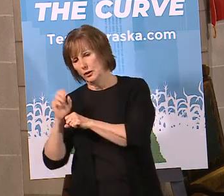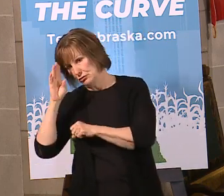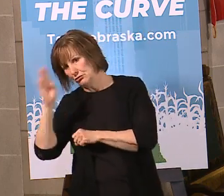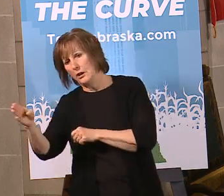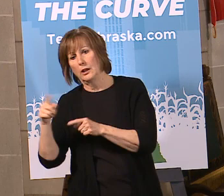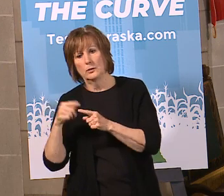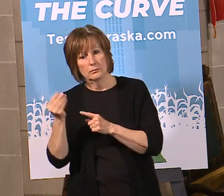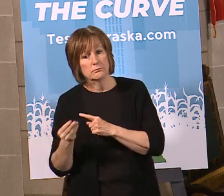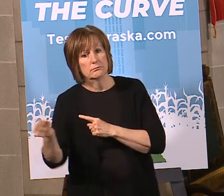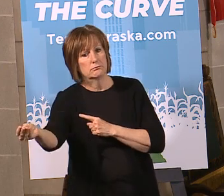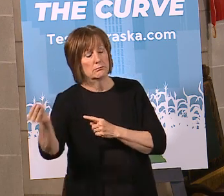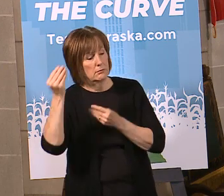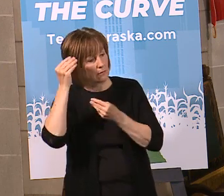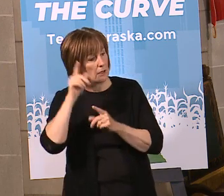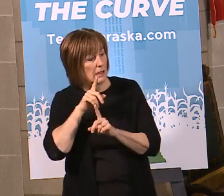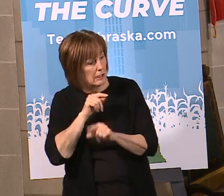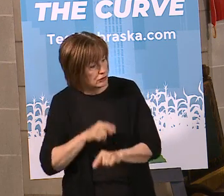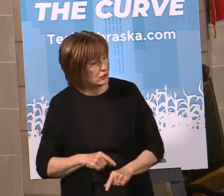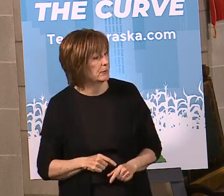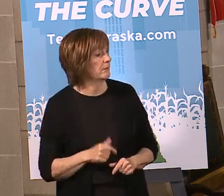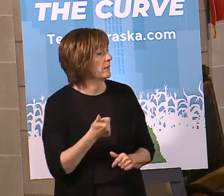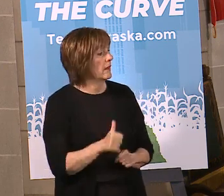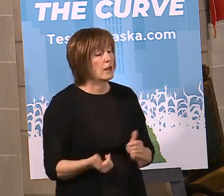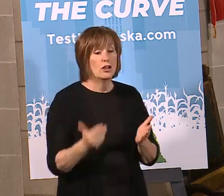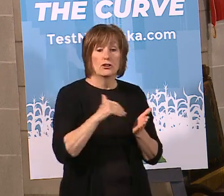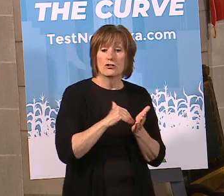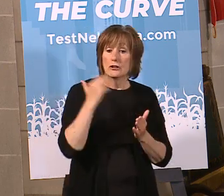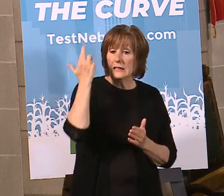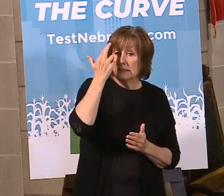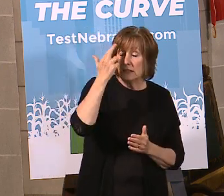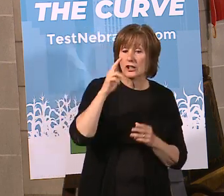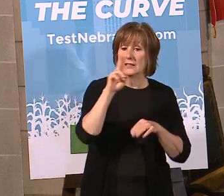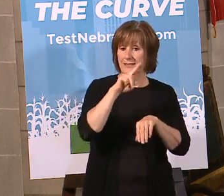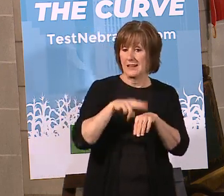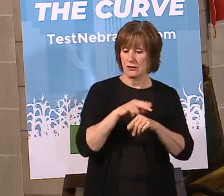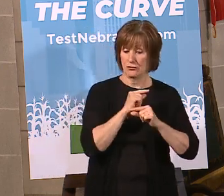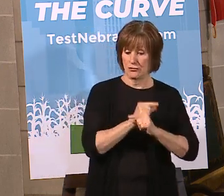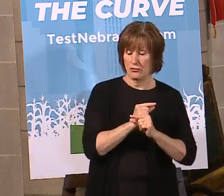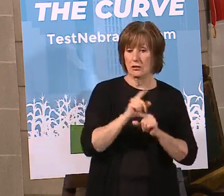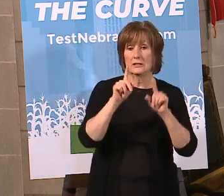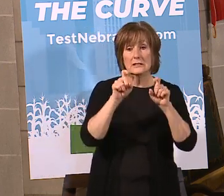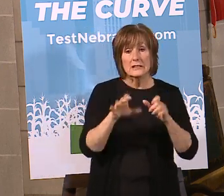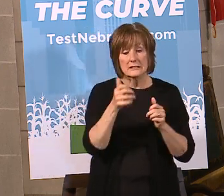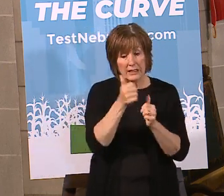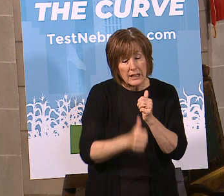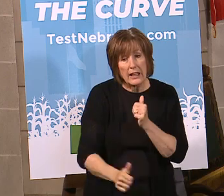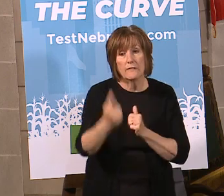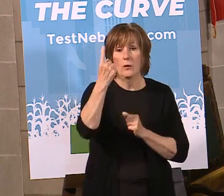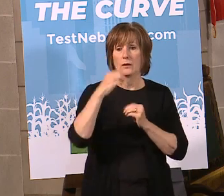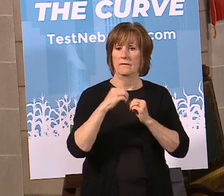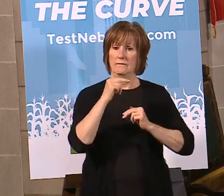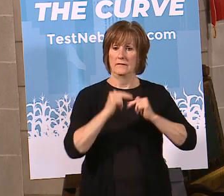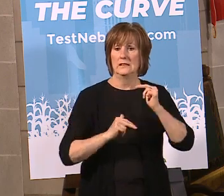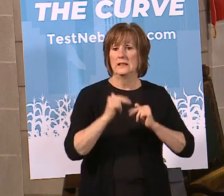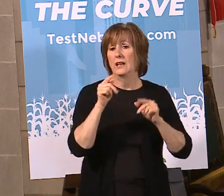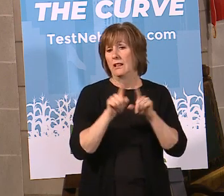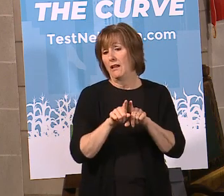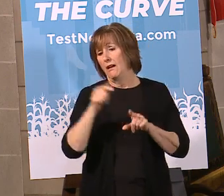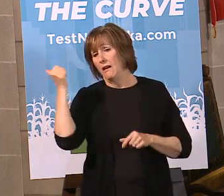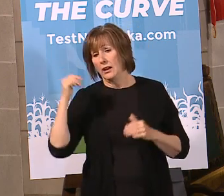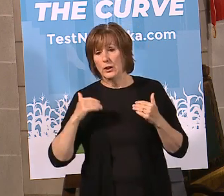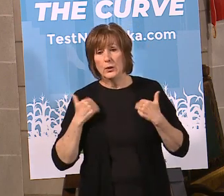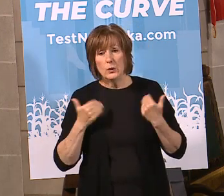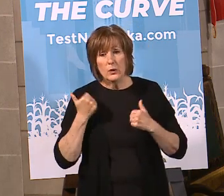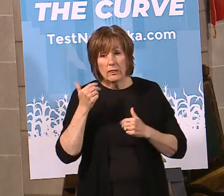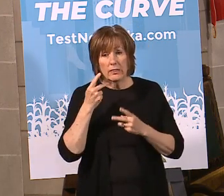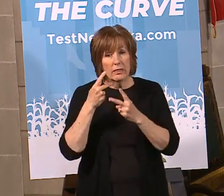directly to get you those answers. Any reconsideration of having the National Guard test everyone in a facility that has a case, as was done in YRTC, and, no, we're